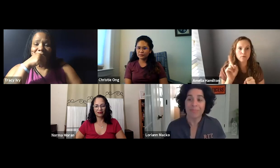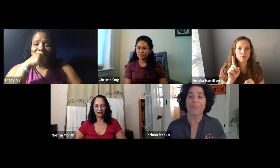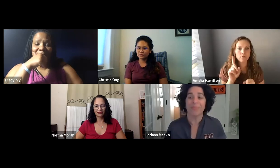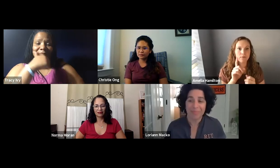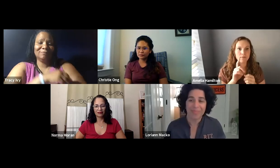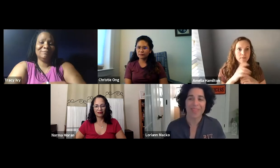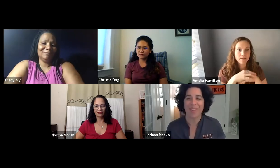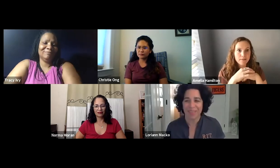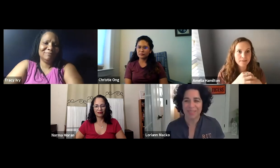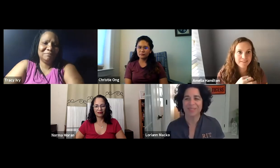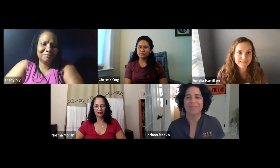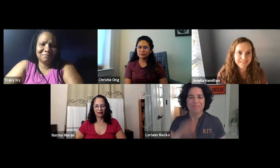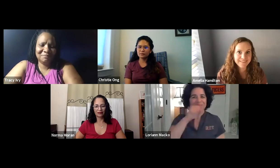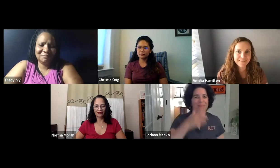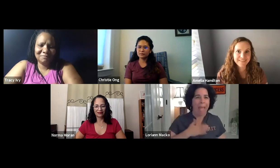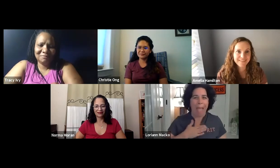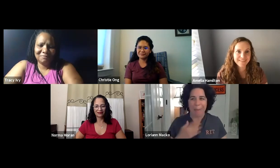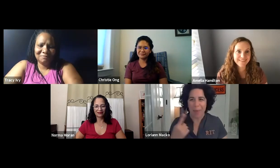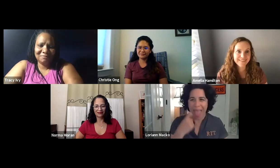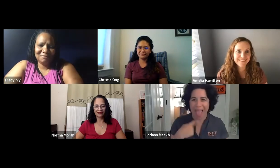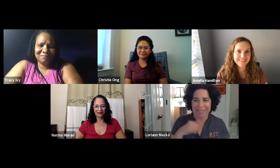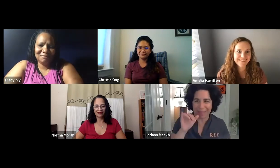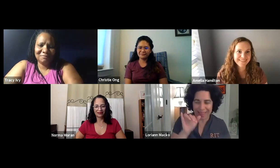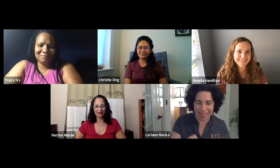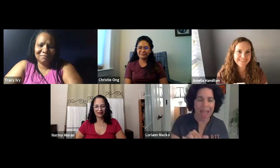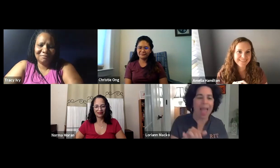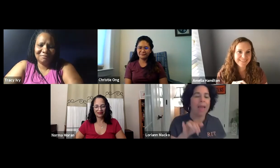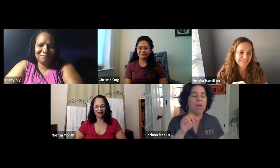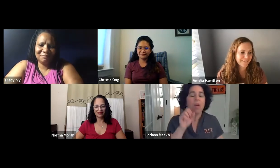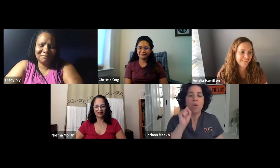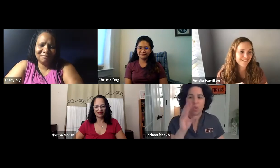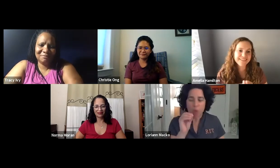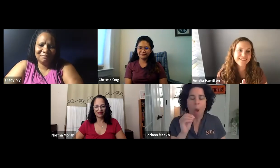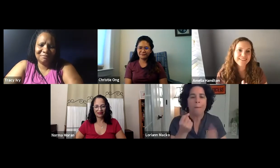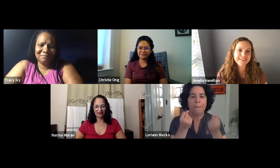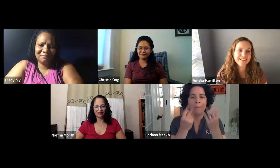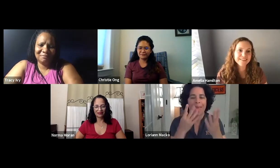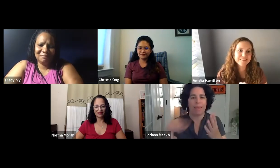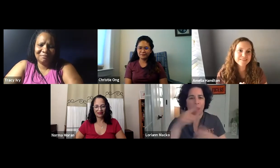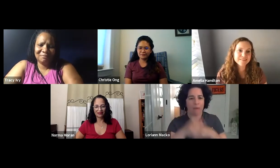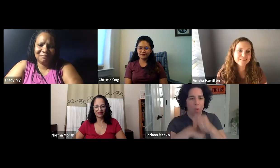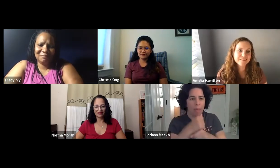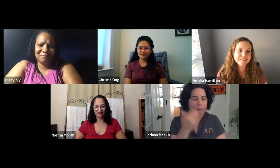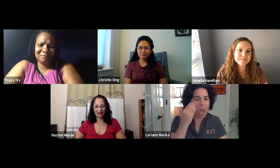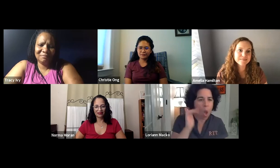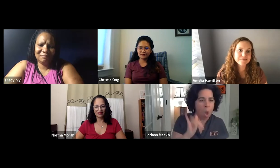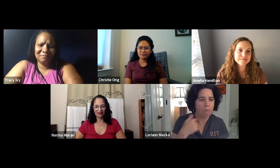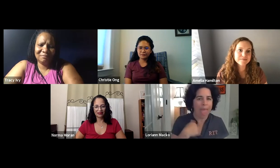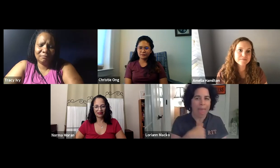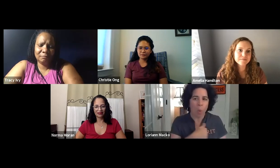on the NTID Alumni Museum? Where will that be located? Lorianne is saying, I'm happy you asked that. Many of